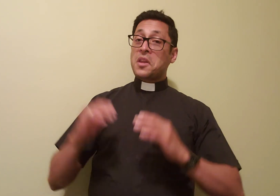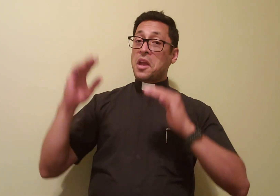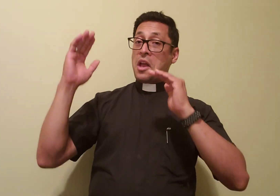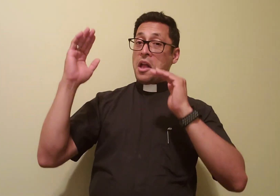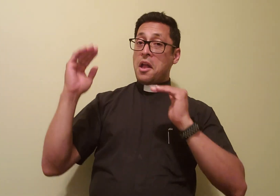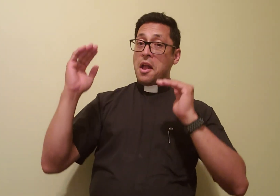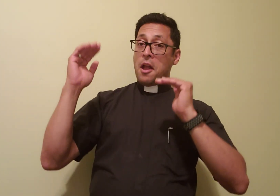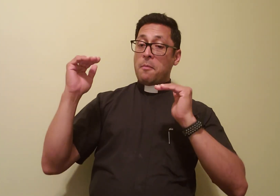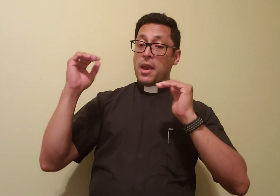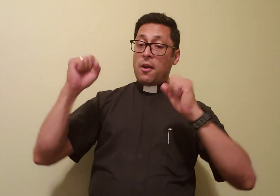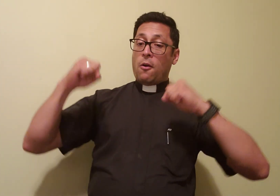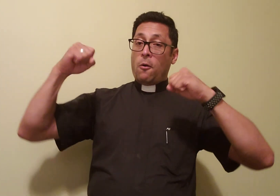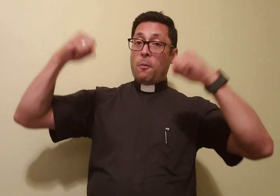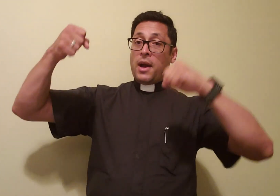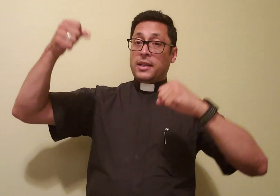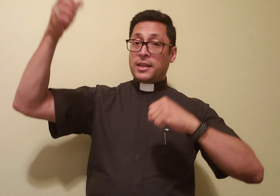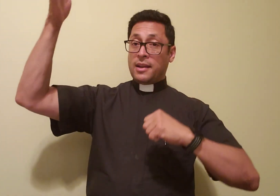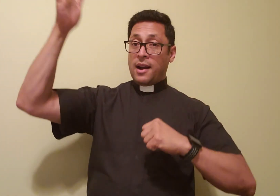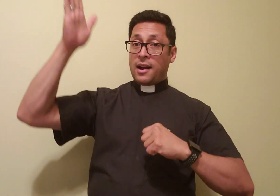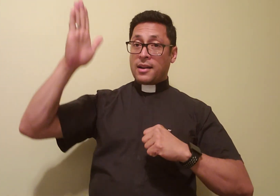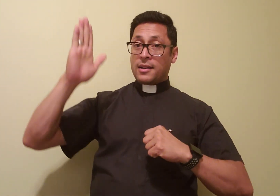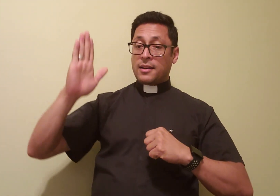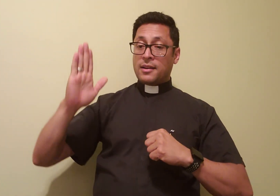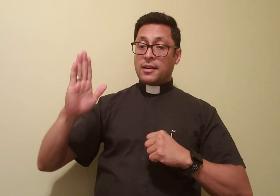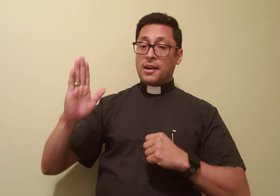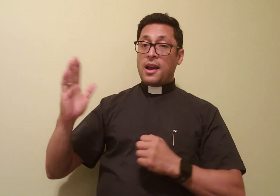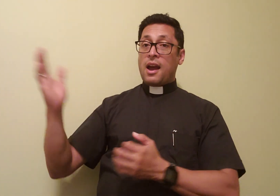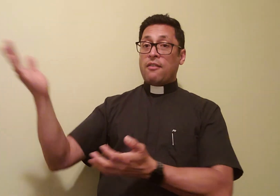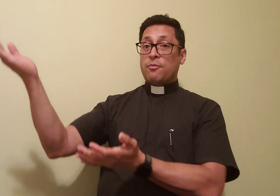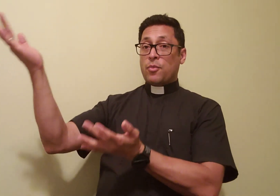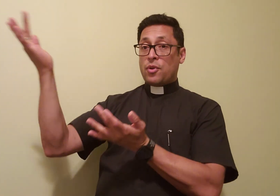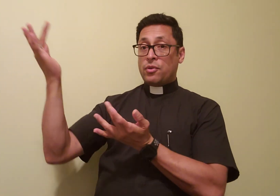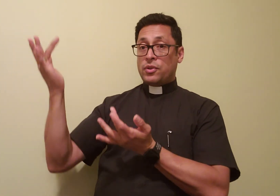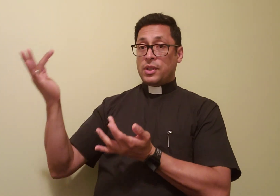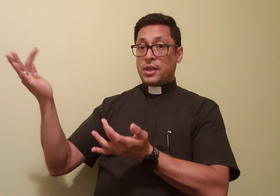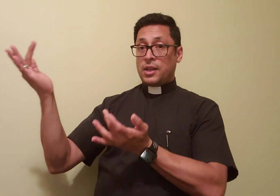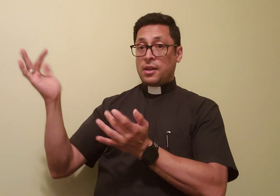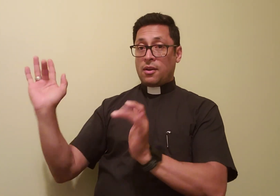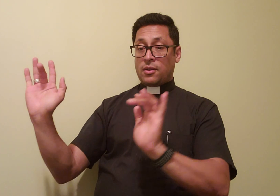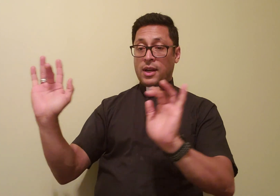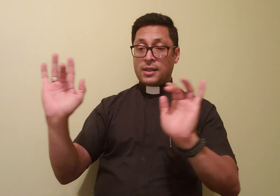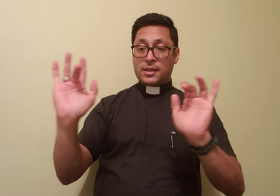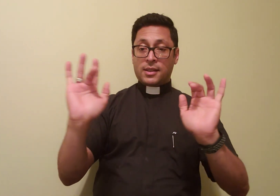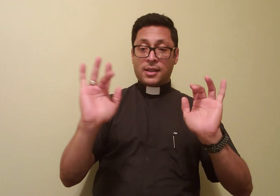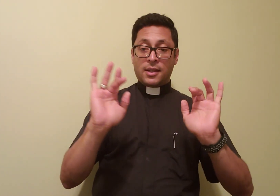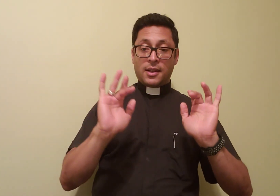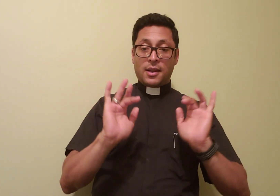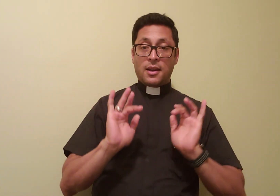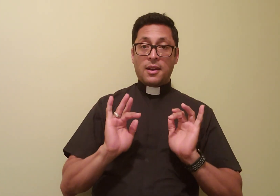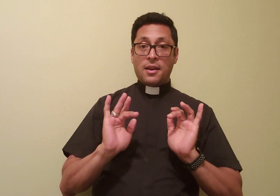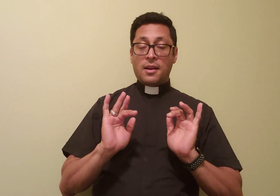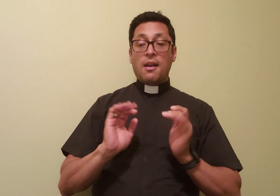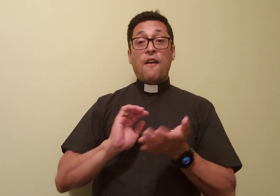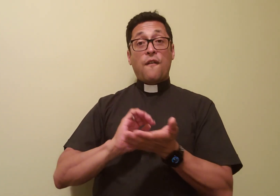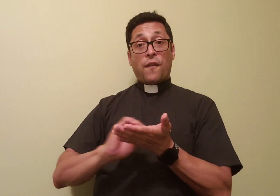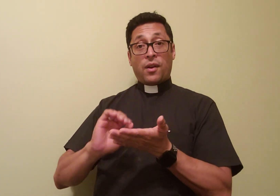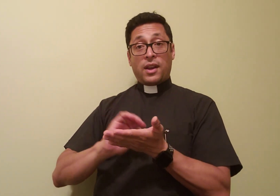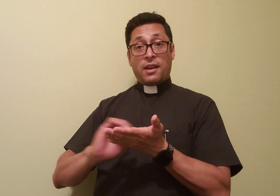May Almighty God have mercy on us. Forgive